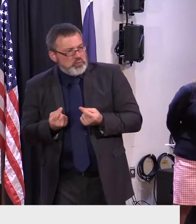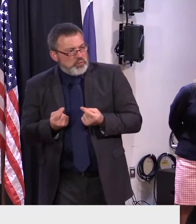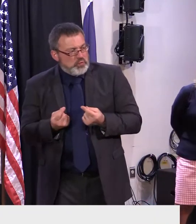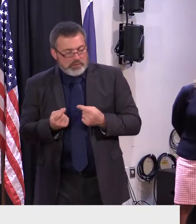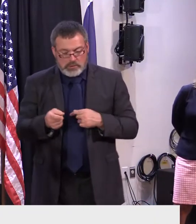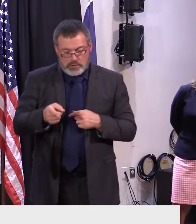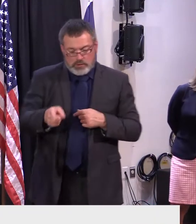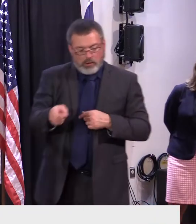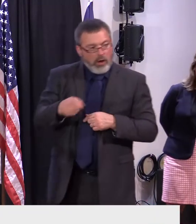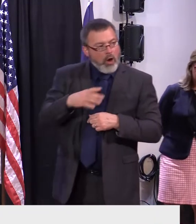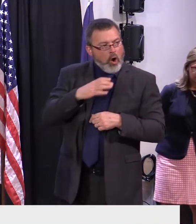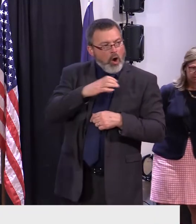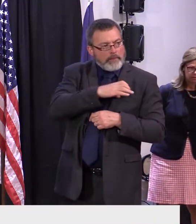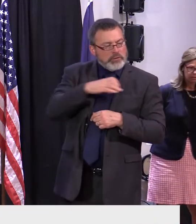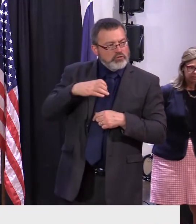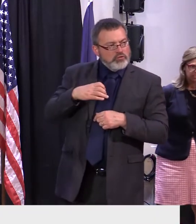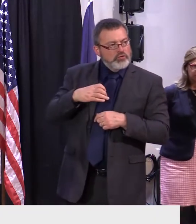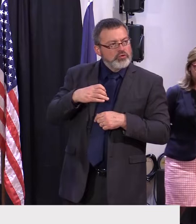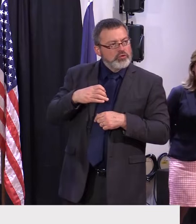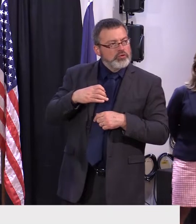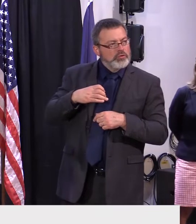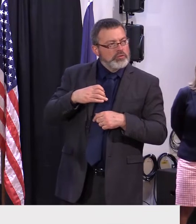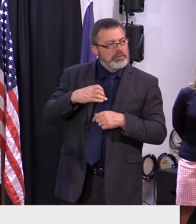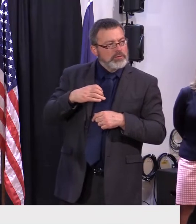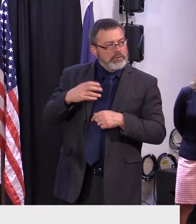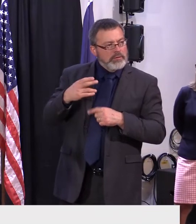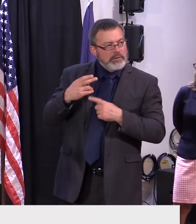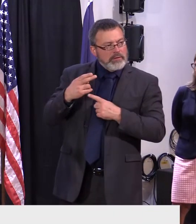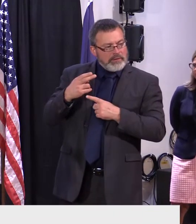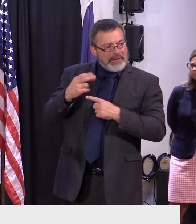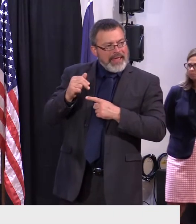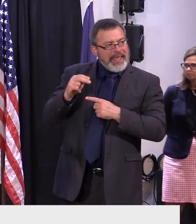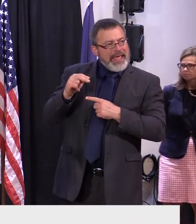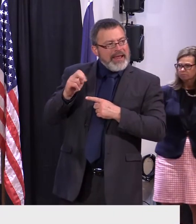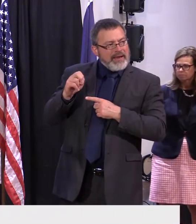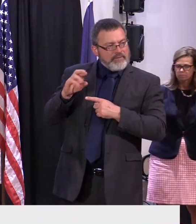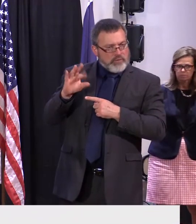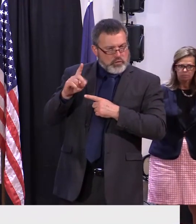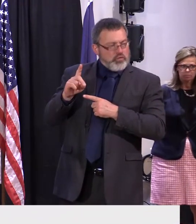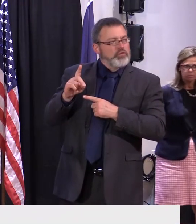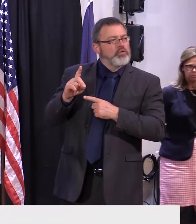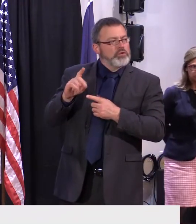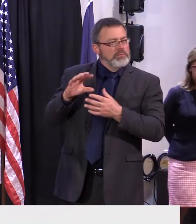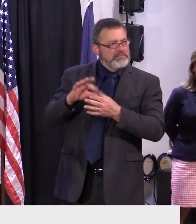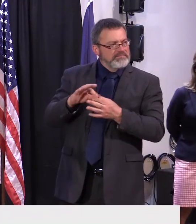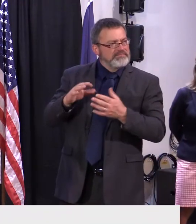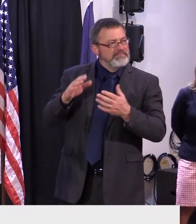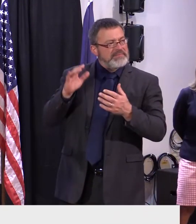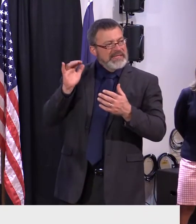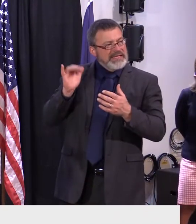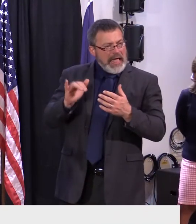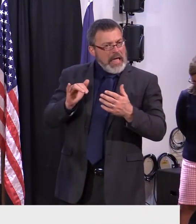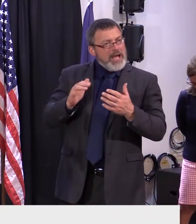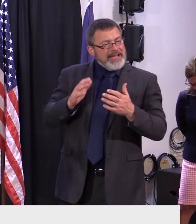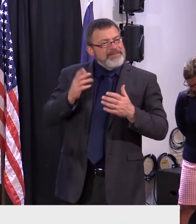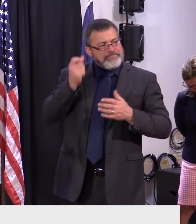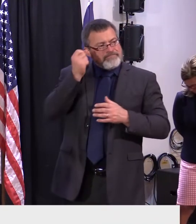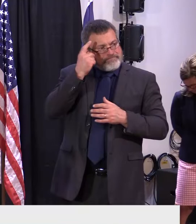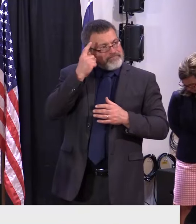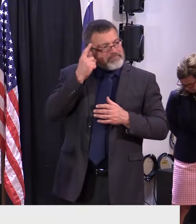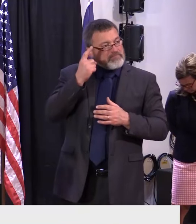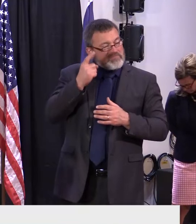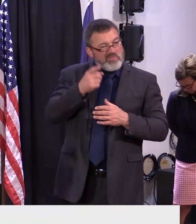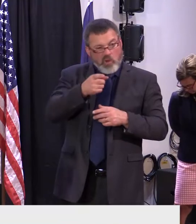I'll Governor. Commissioner Hanford here, you cover most of it quite well. You know, this this funding was temporary.